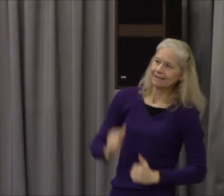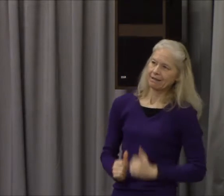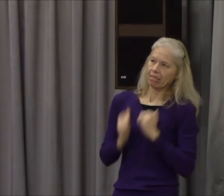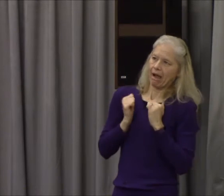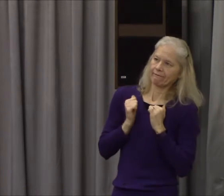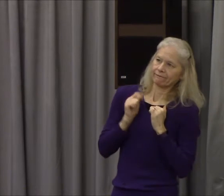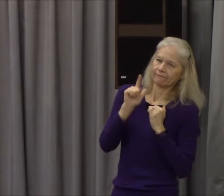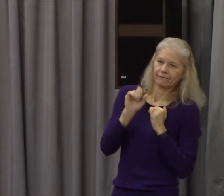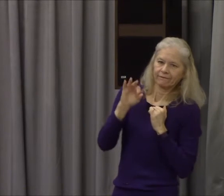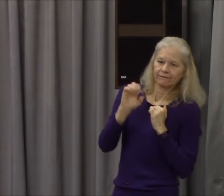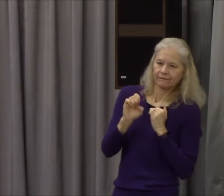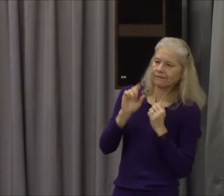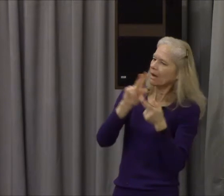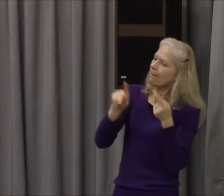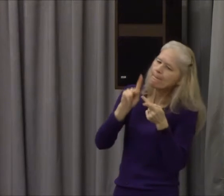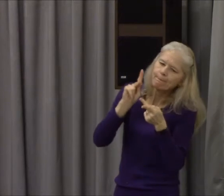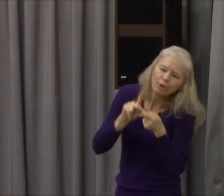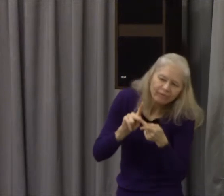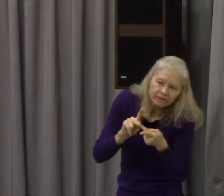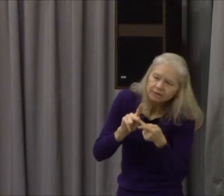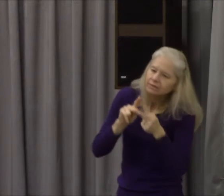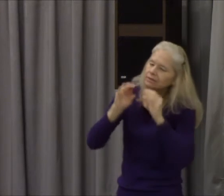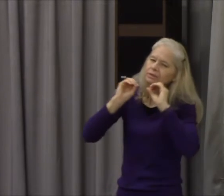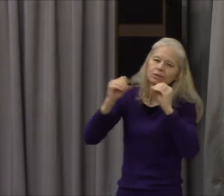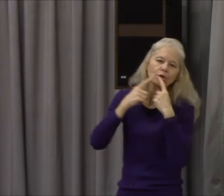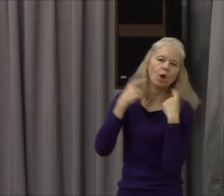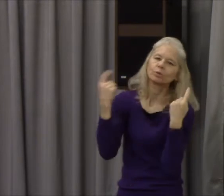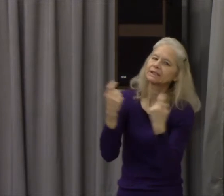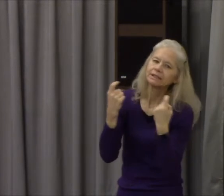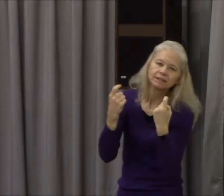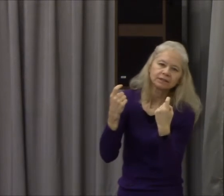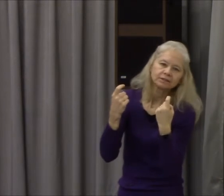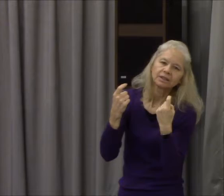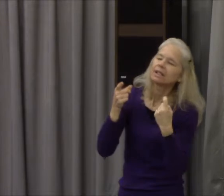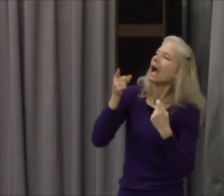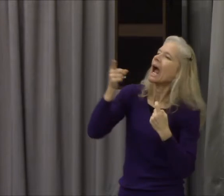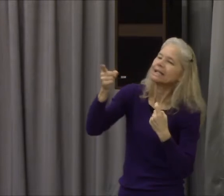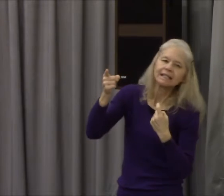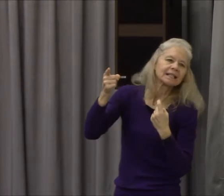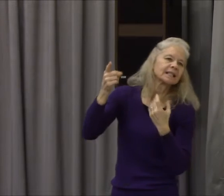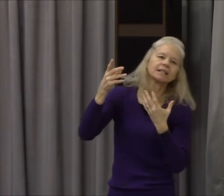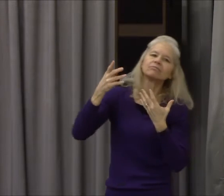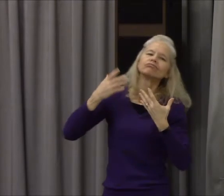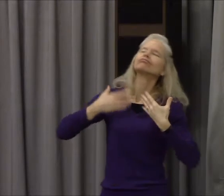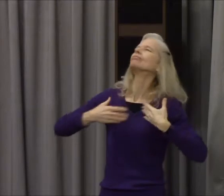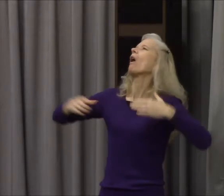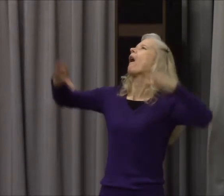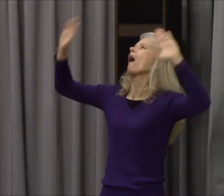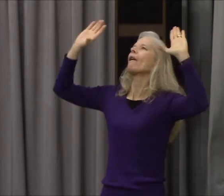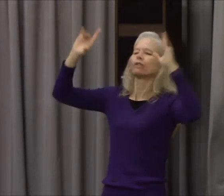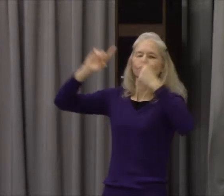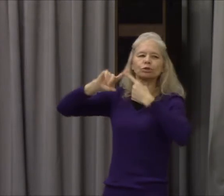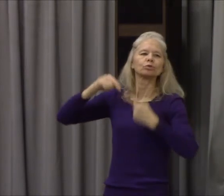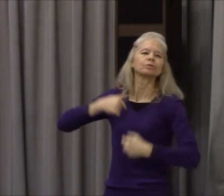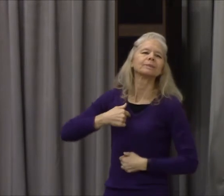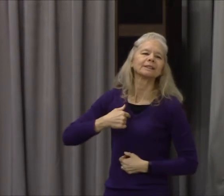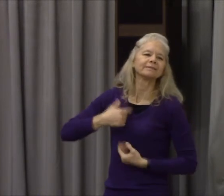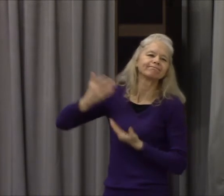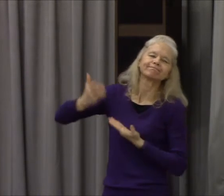and in the process of doing that I put all sins upon him he took care of them there